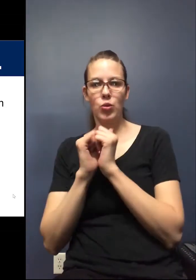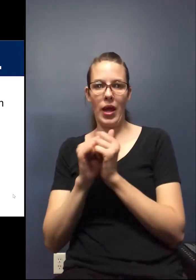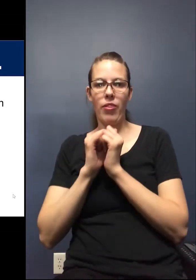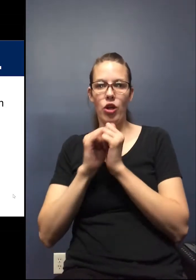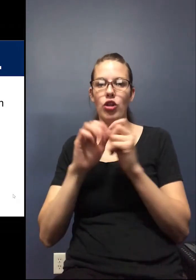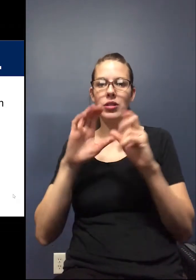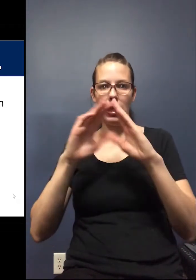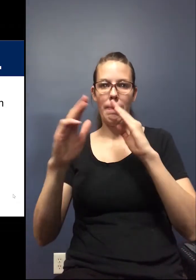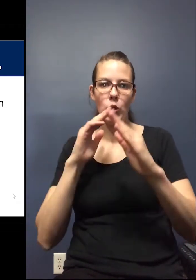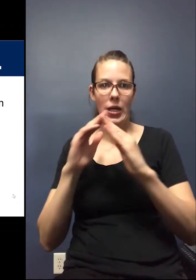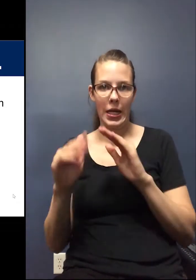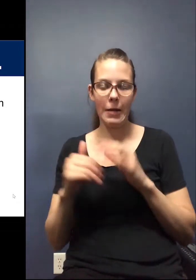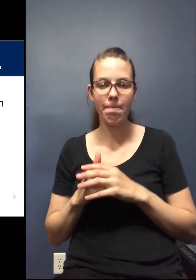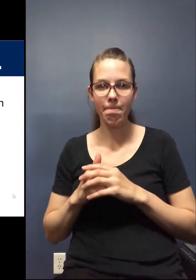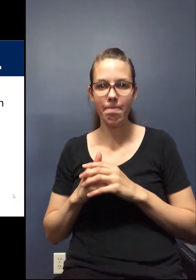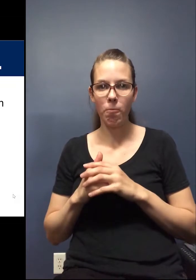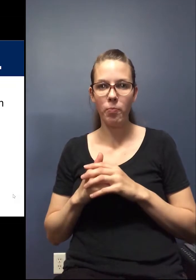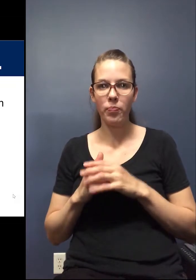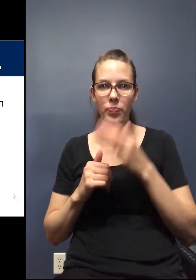as a community.